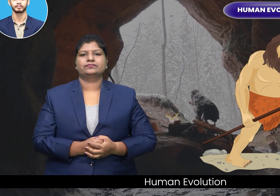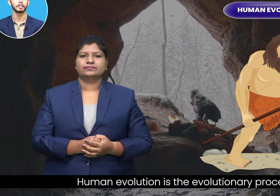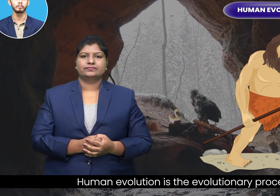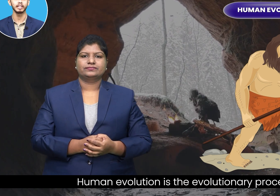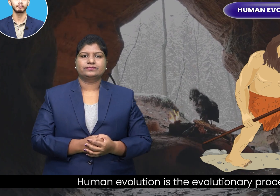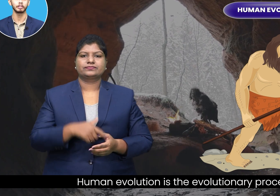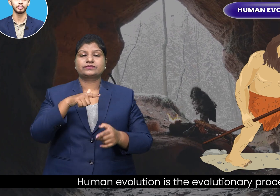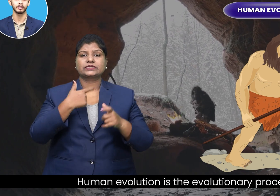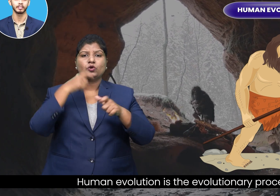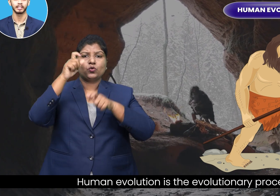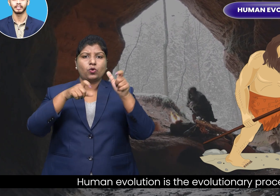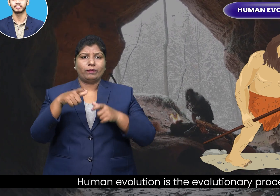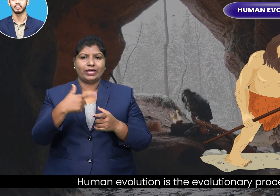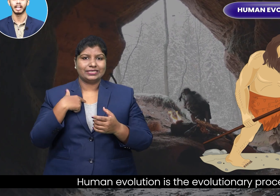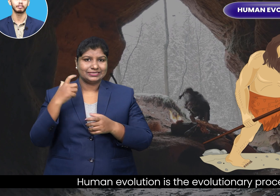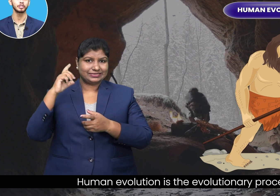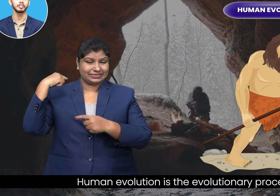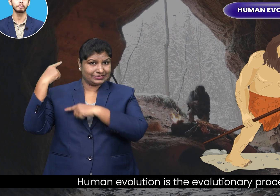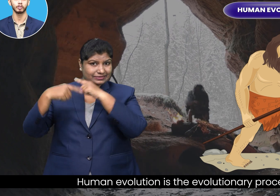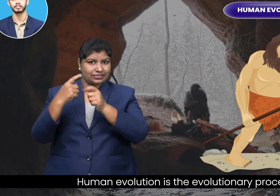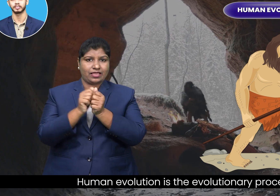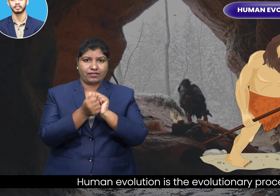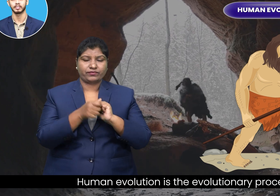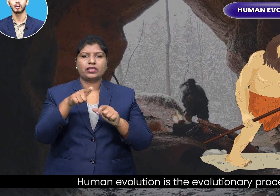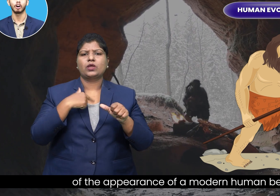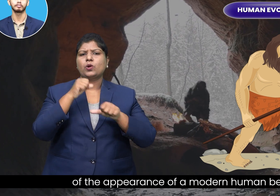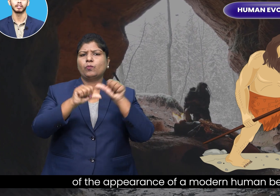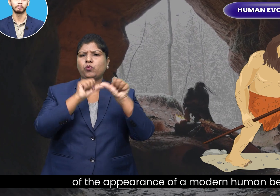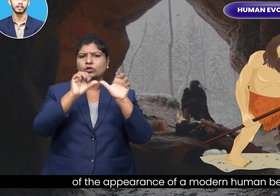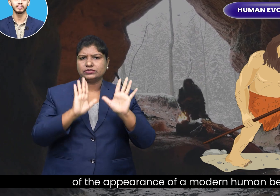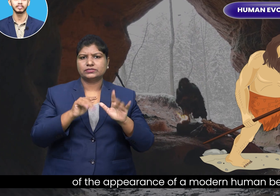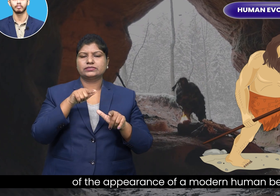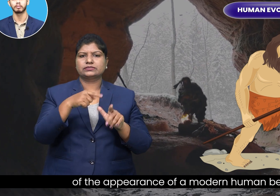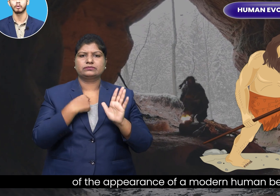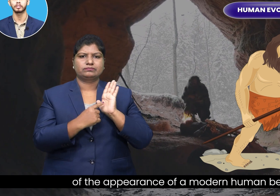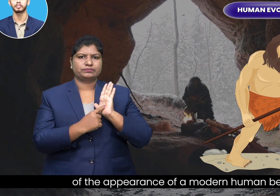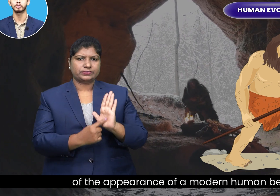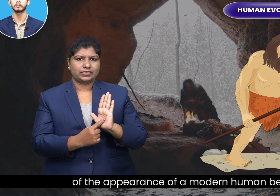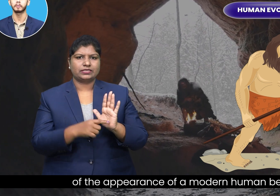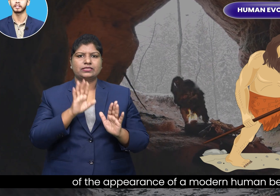Human evolution is the evolutionary process of the appearance of a modern human being.